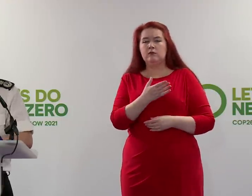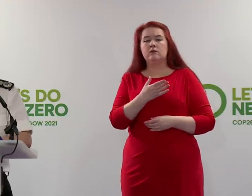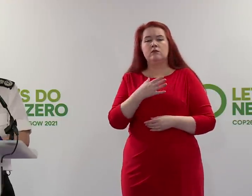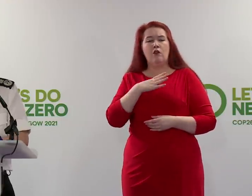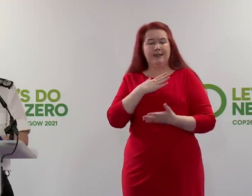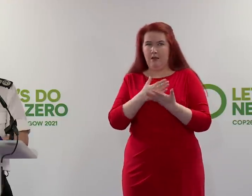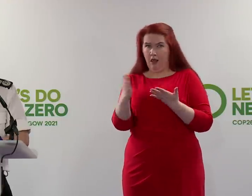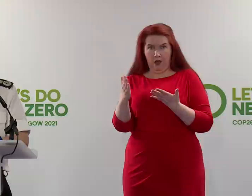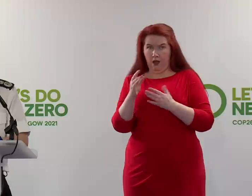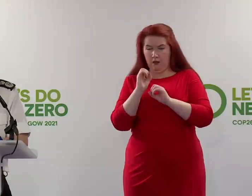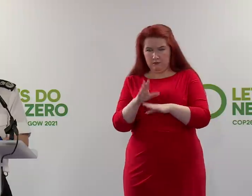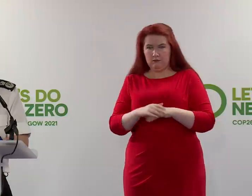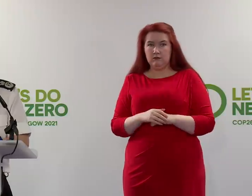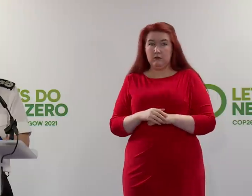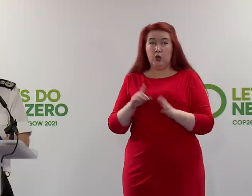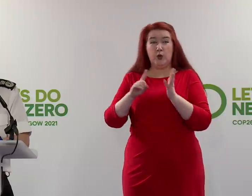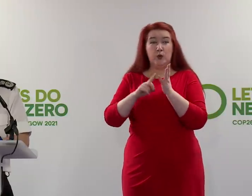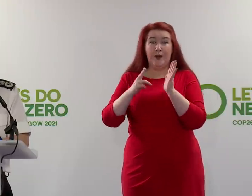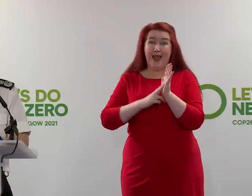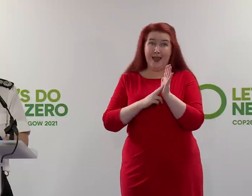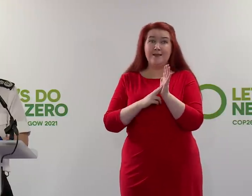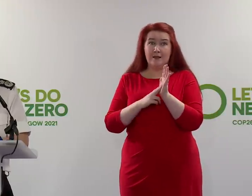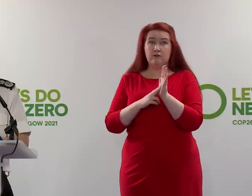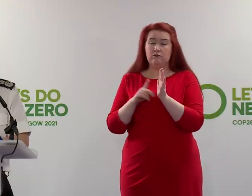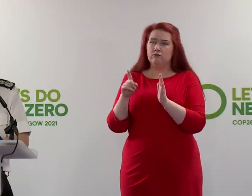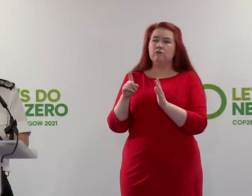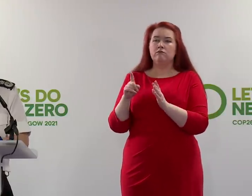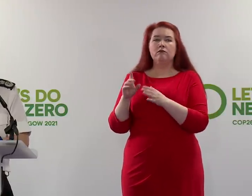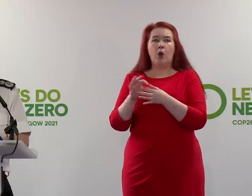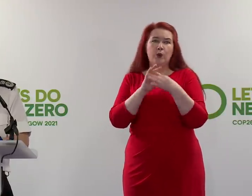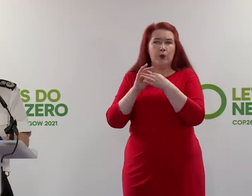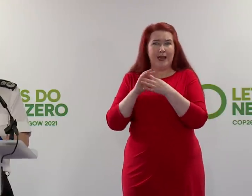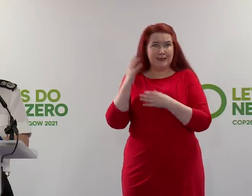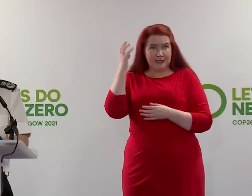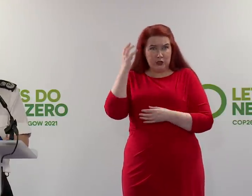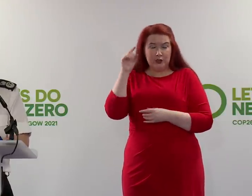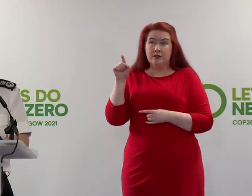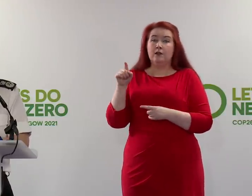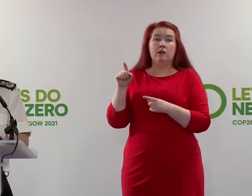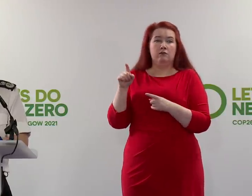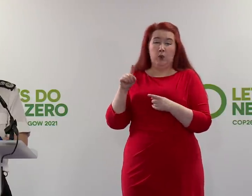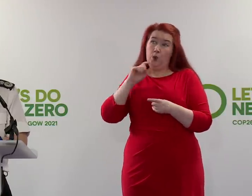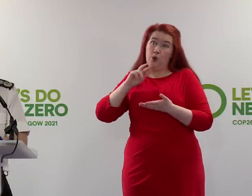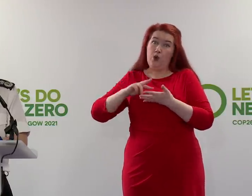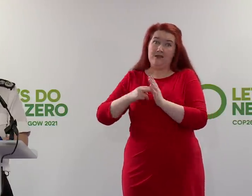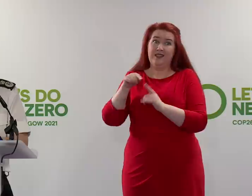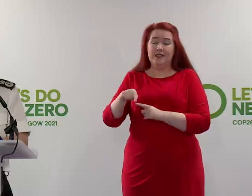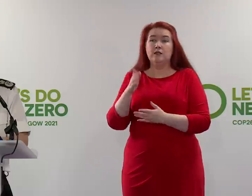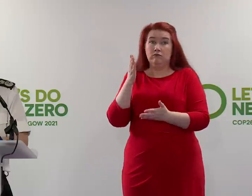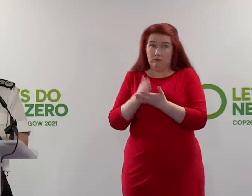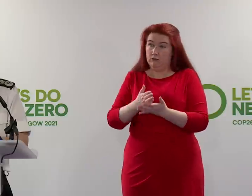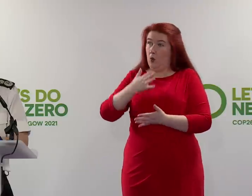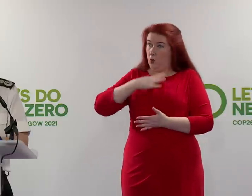clear around, the United Nations, the organizers of this enormous event, actually want people